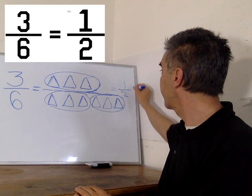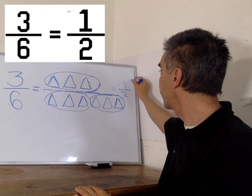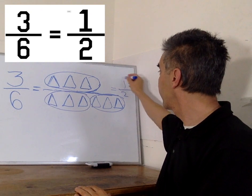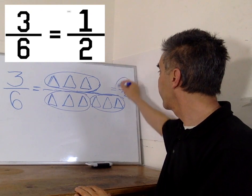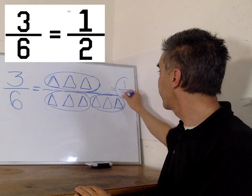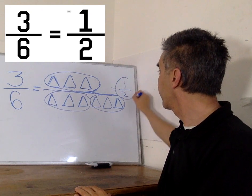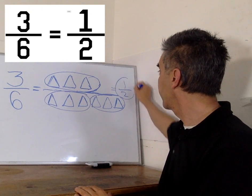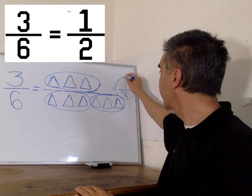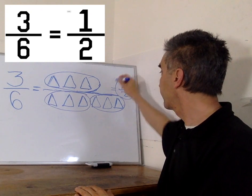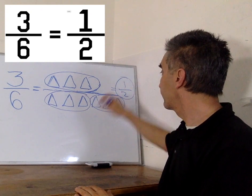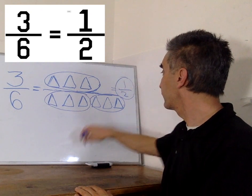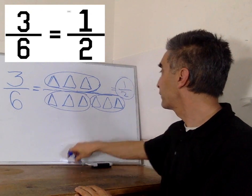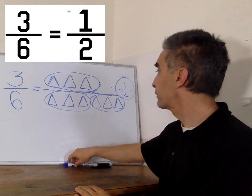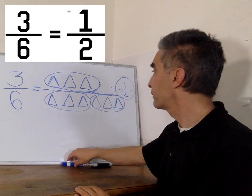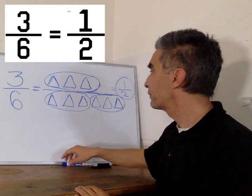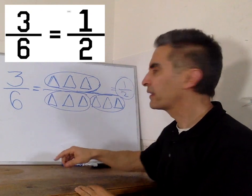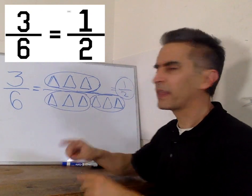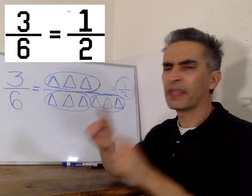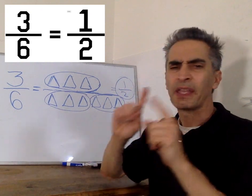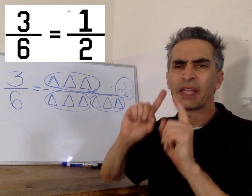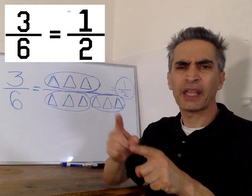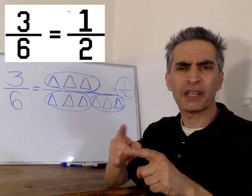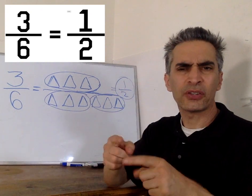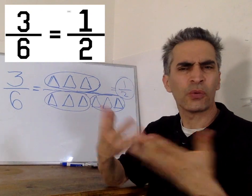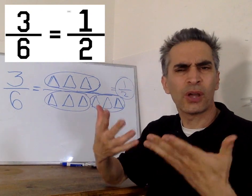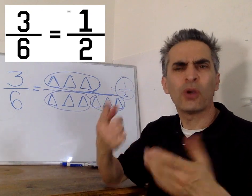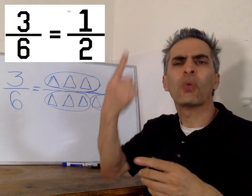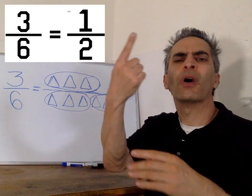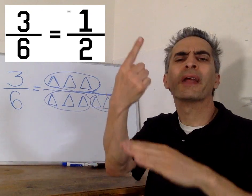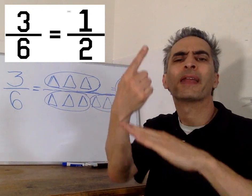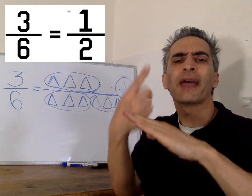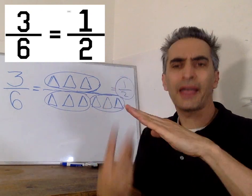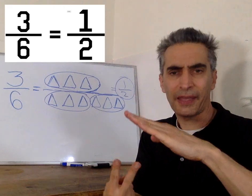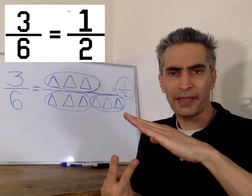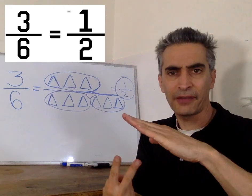So we have two in the denominator and our answer is one half.